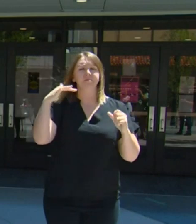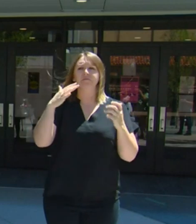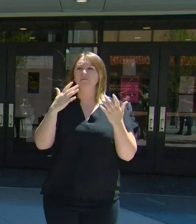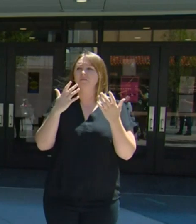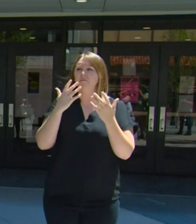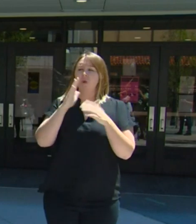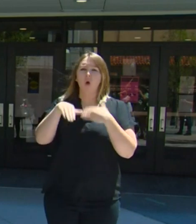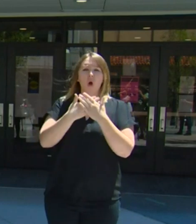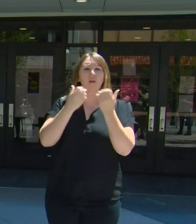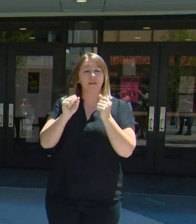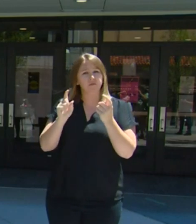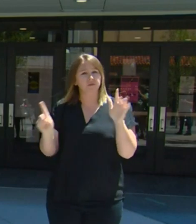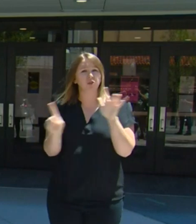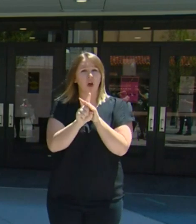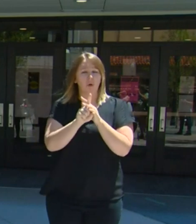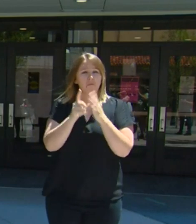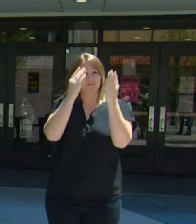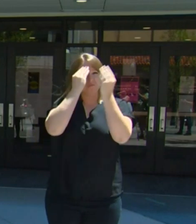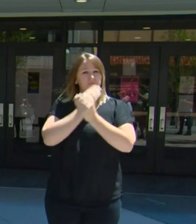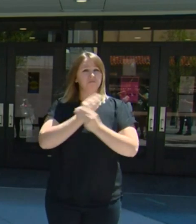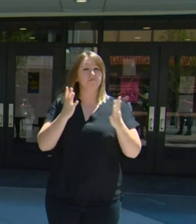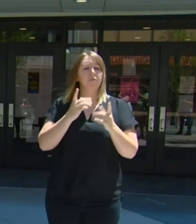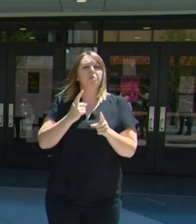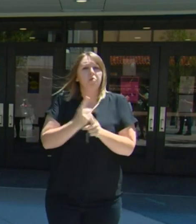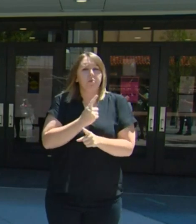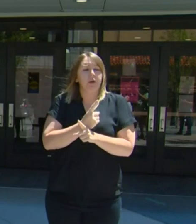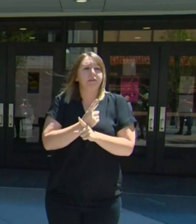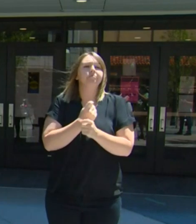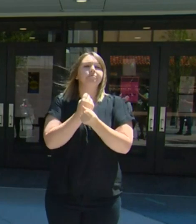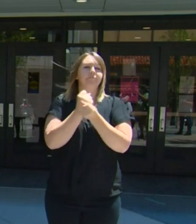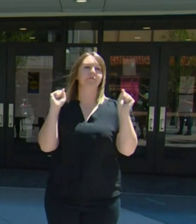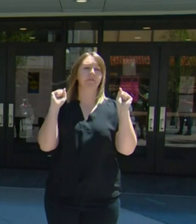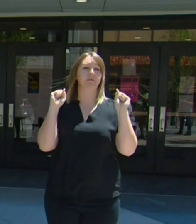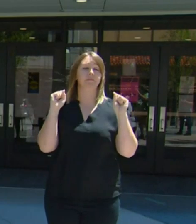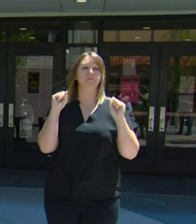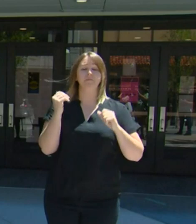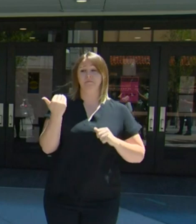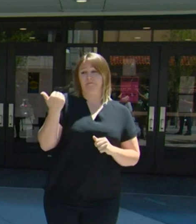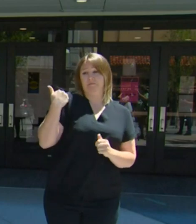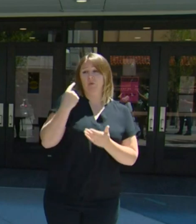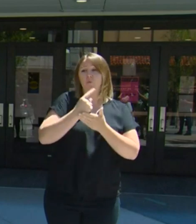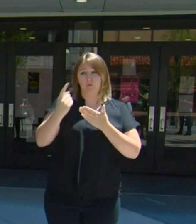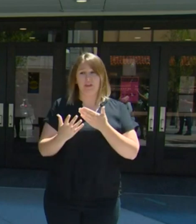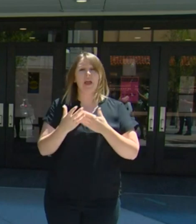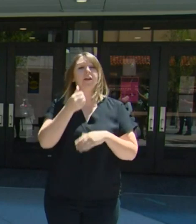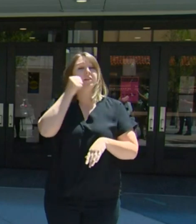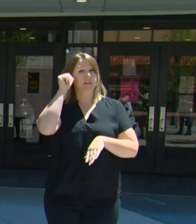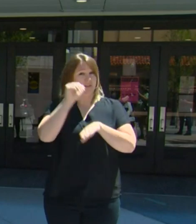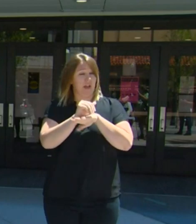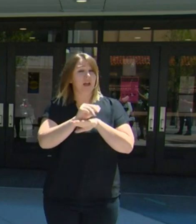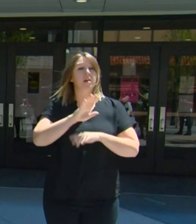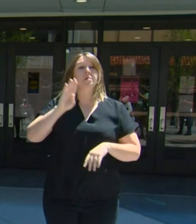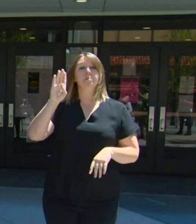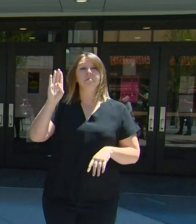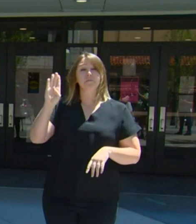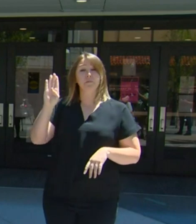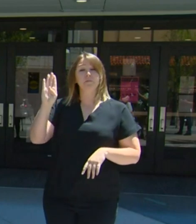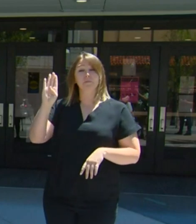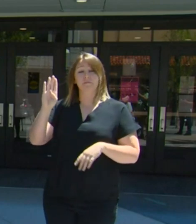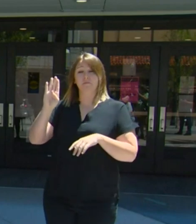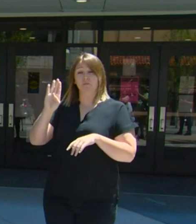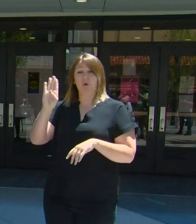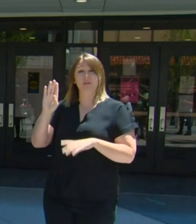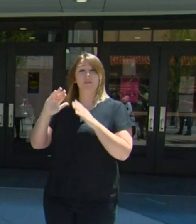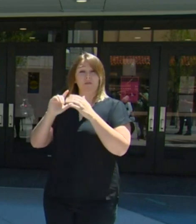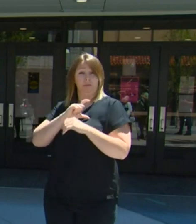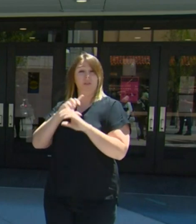appropriately. This weekend and last night Boise Police Department and members of the Idaho State Police were at